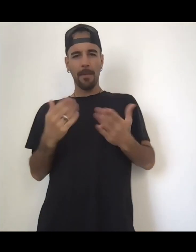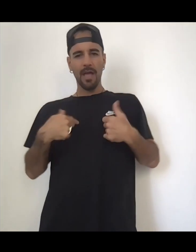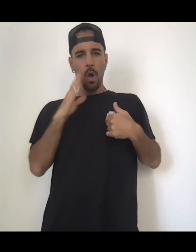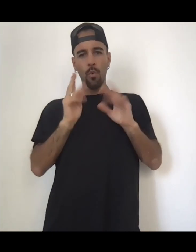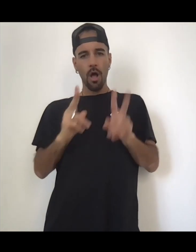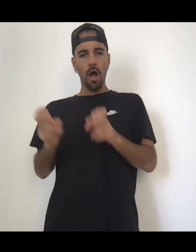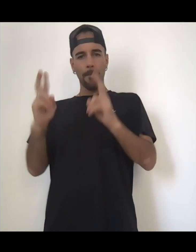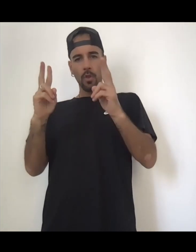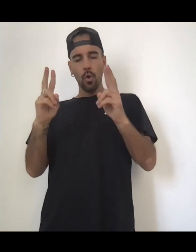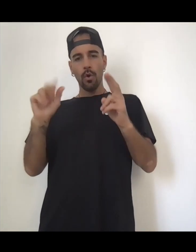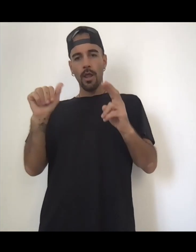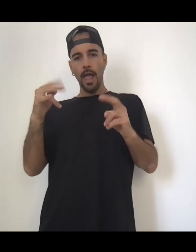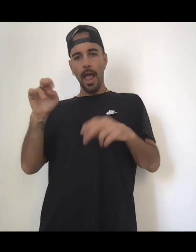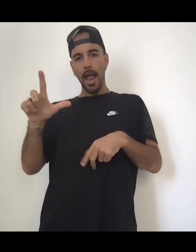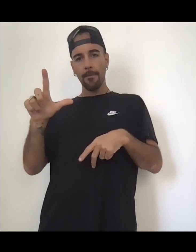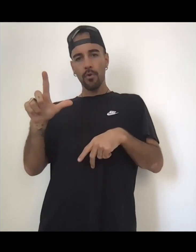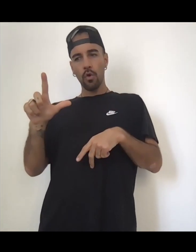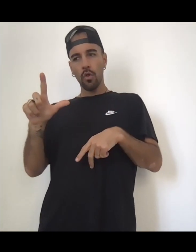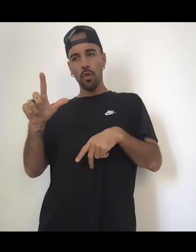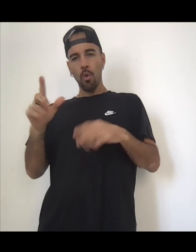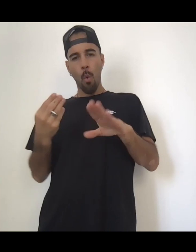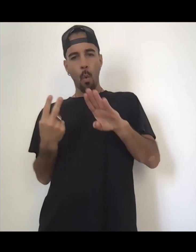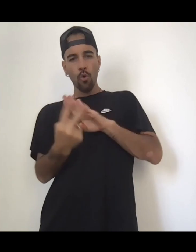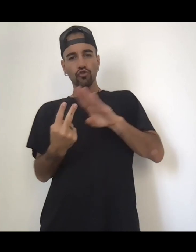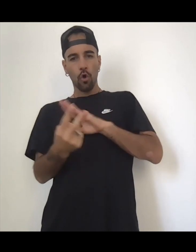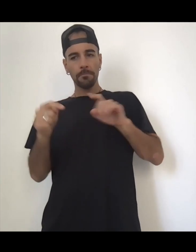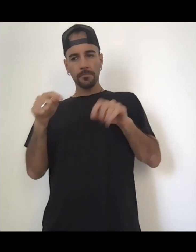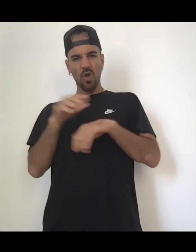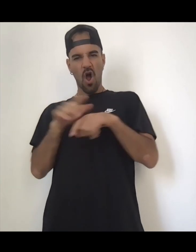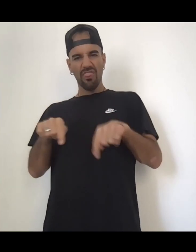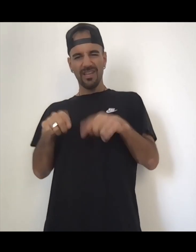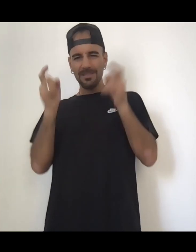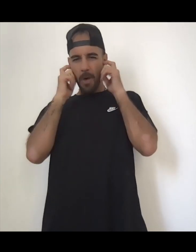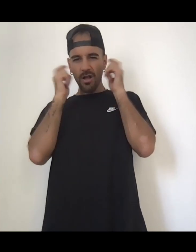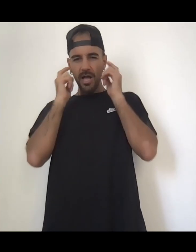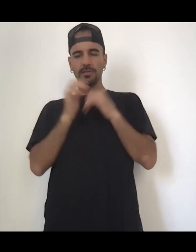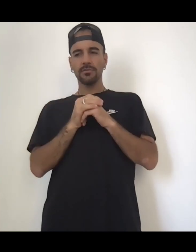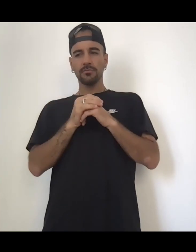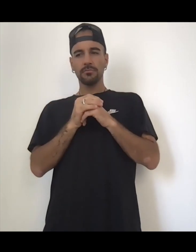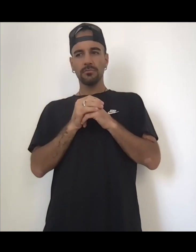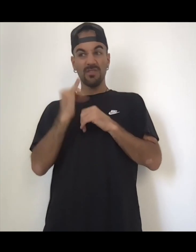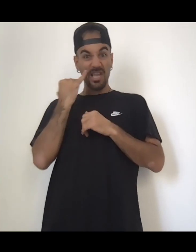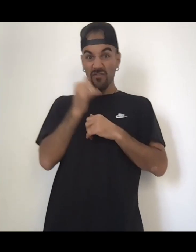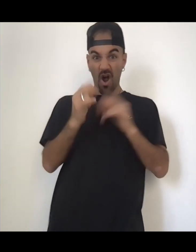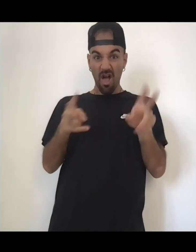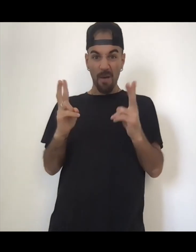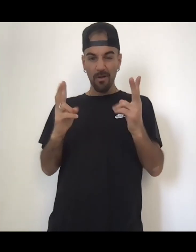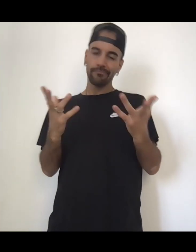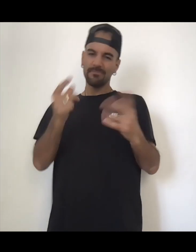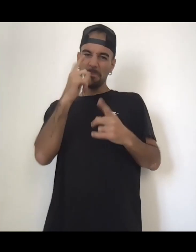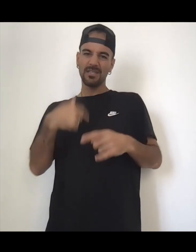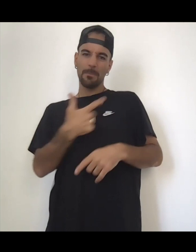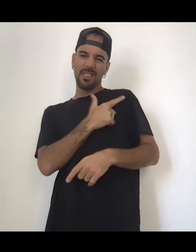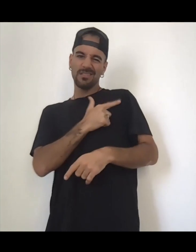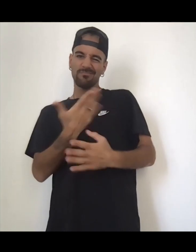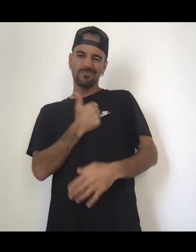I might put up like April horoscopes on this thing too on the podcast so check that out if it's not there it's because I just got lazy and didn't do it